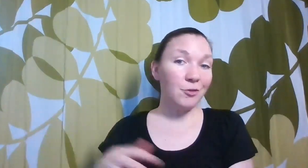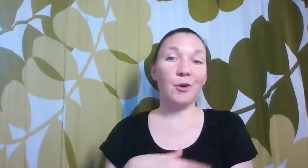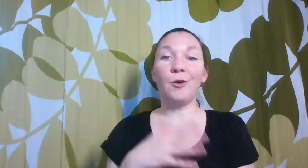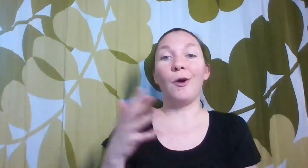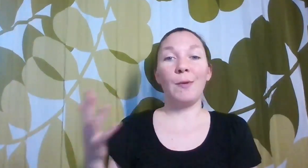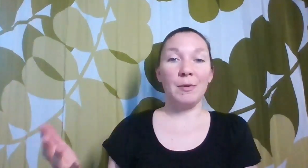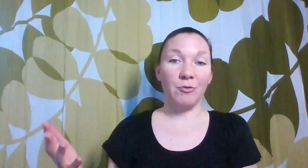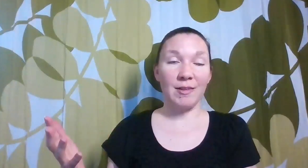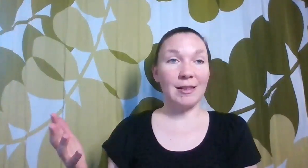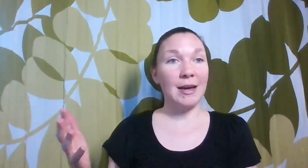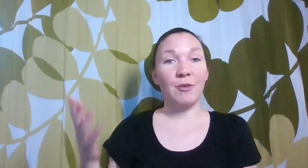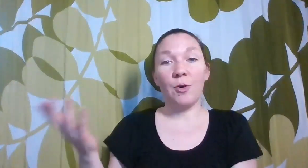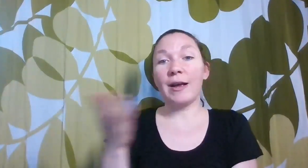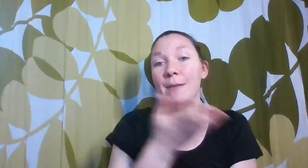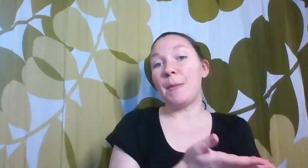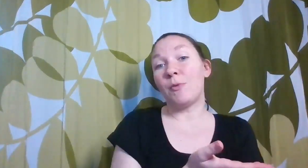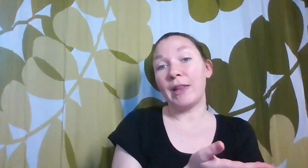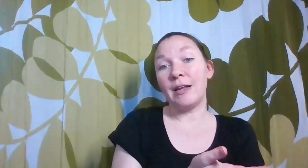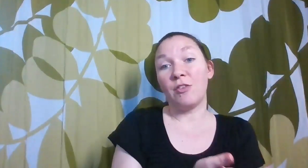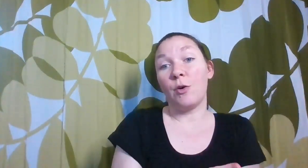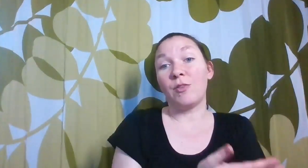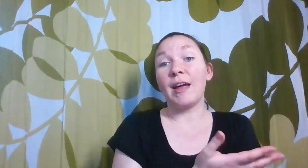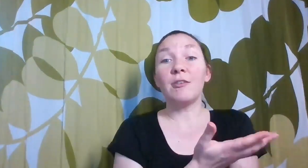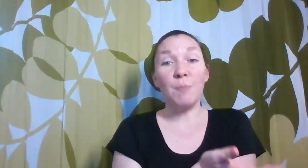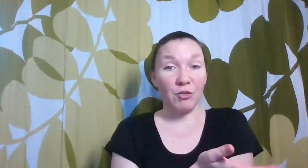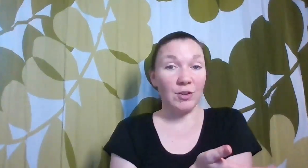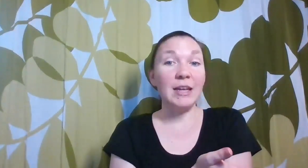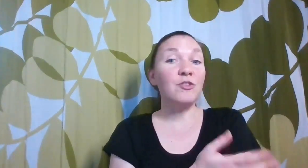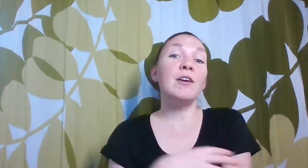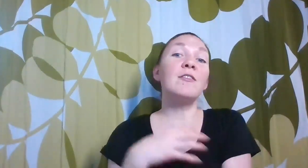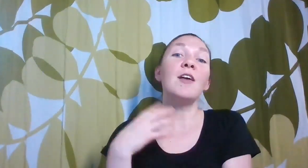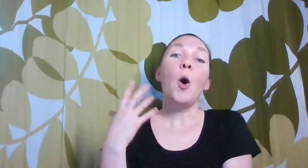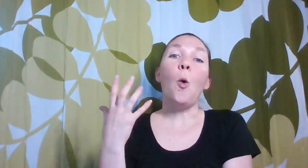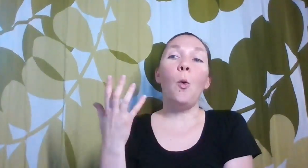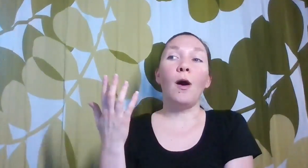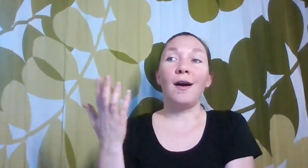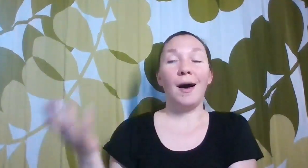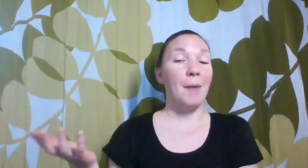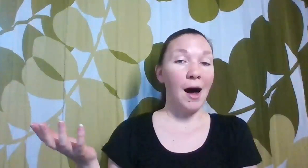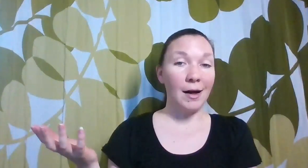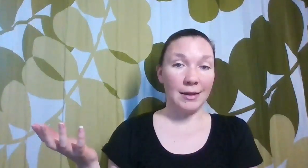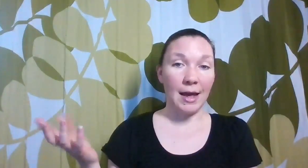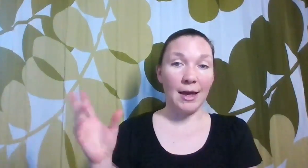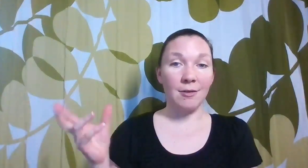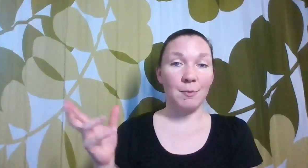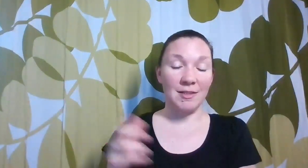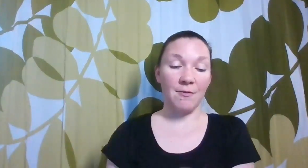or what we've recently covered or again maybe related to those like special interests or holiday specific